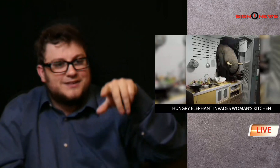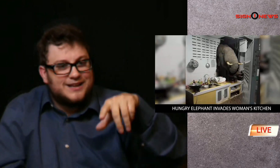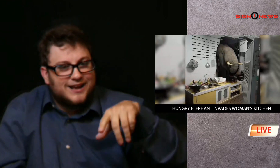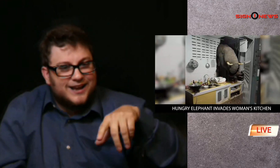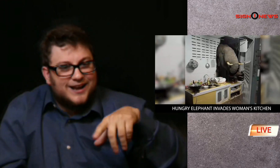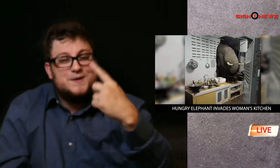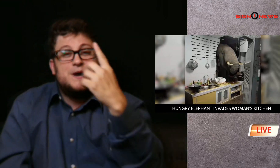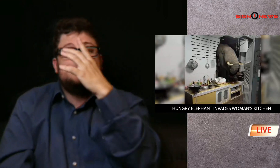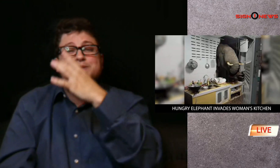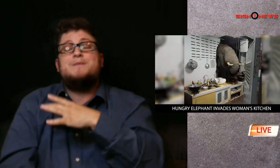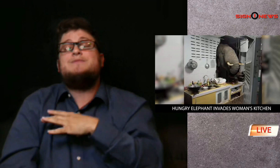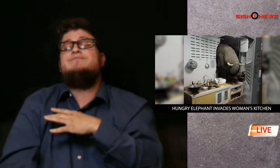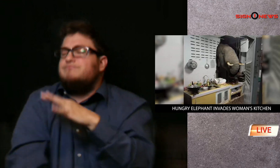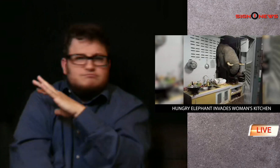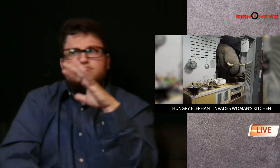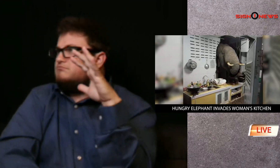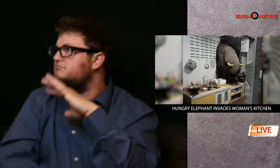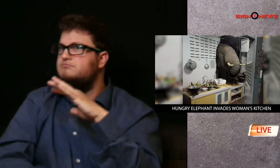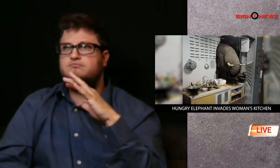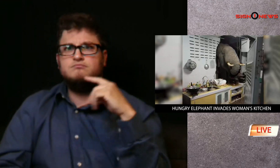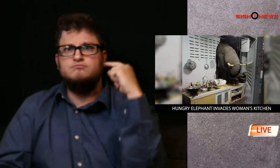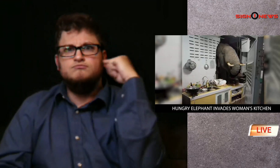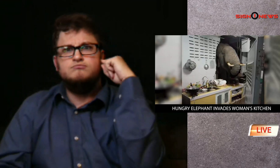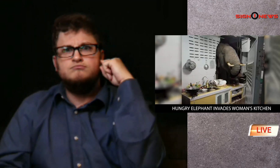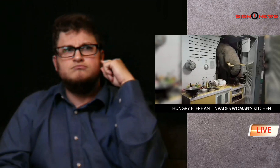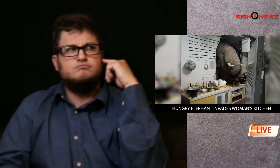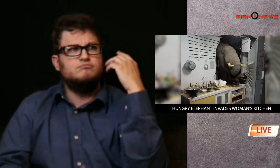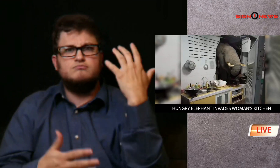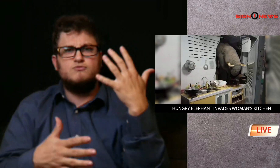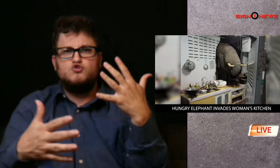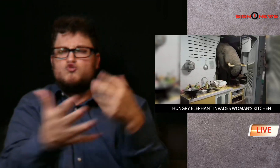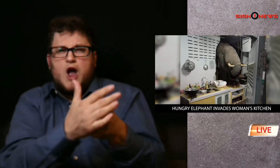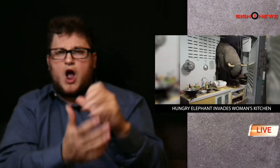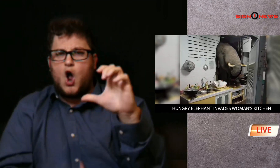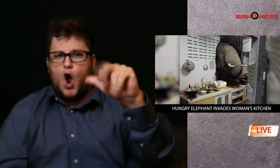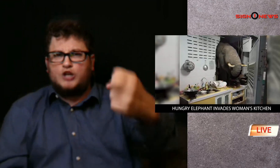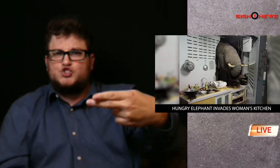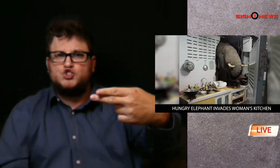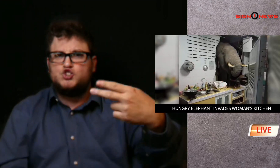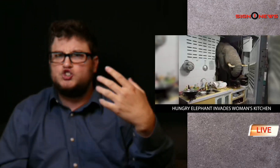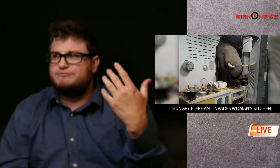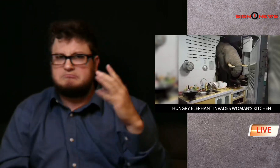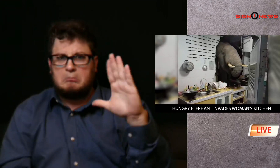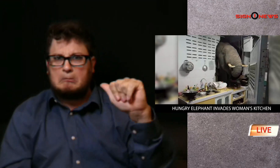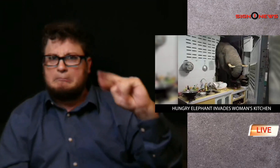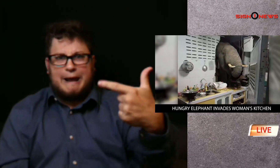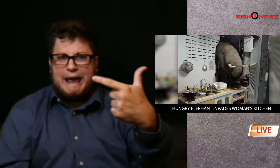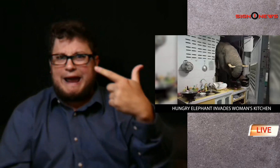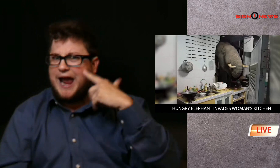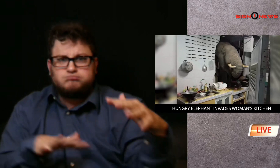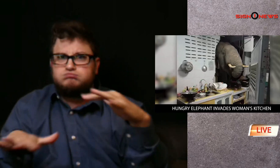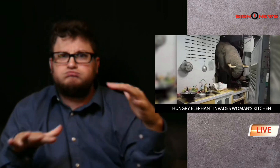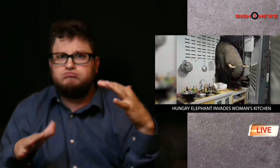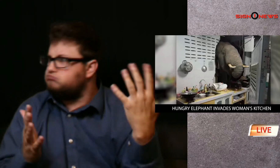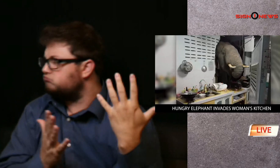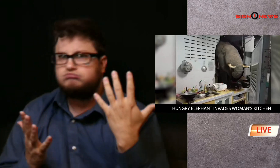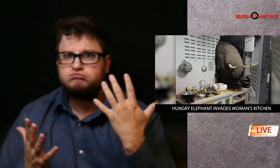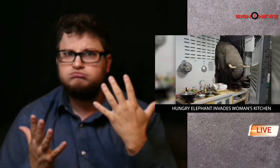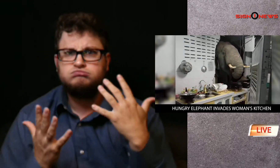early saturday morning a woman in thailand heard a crashing and banging in her home